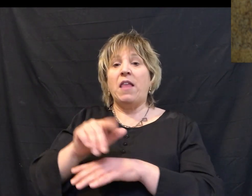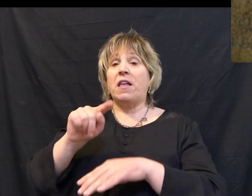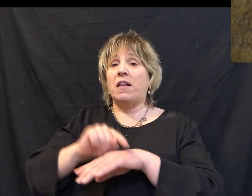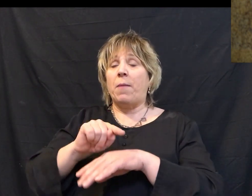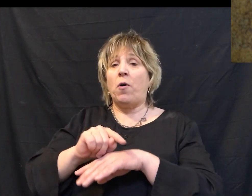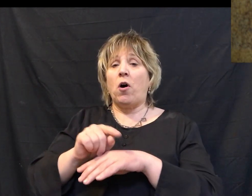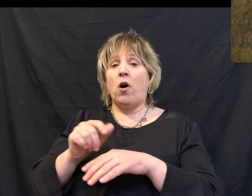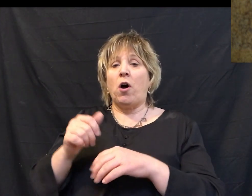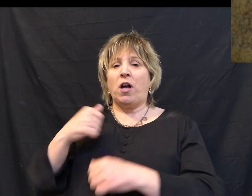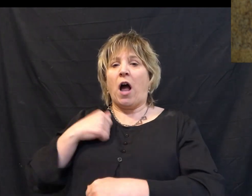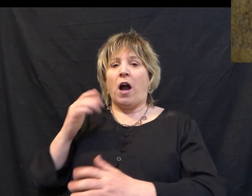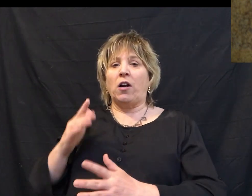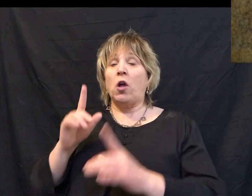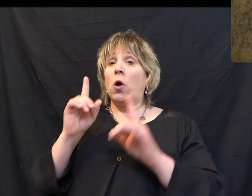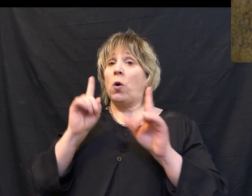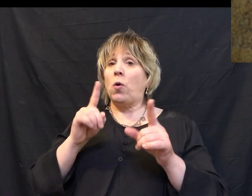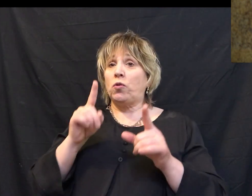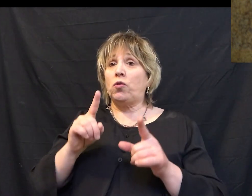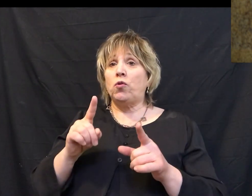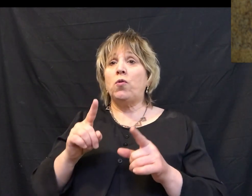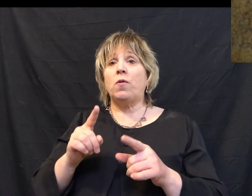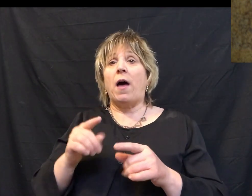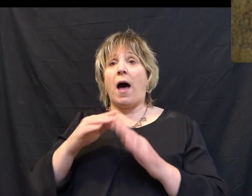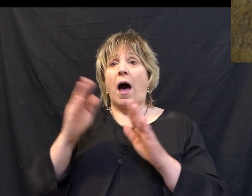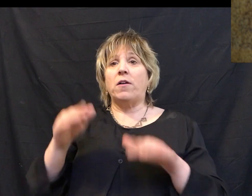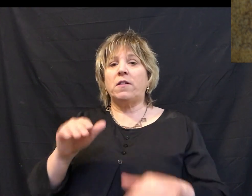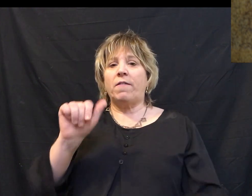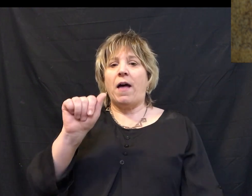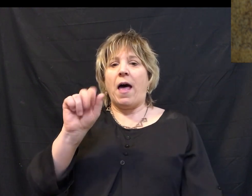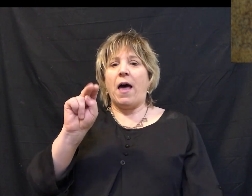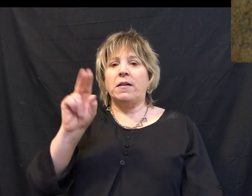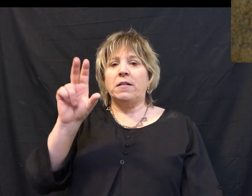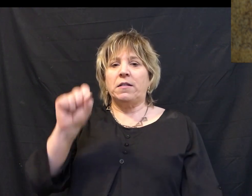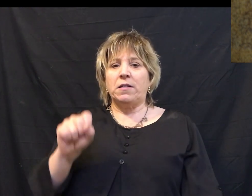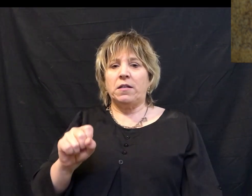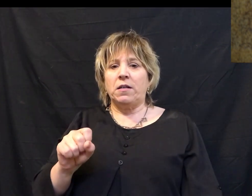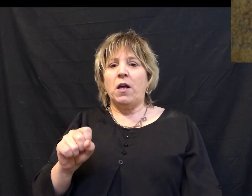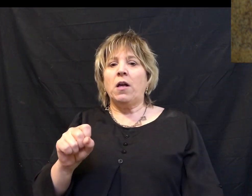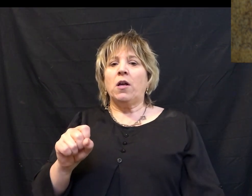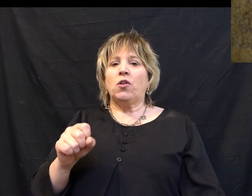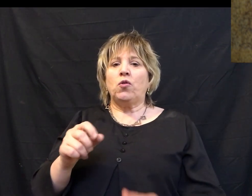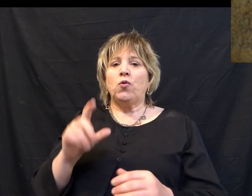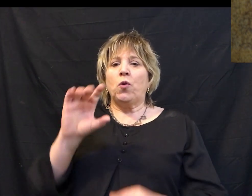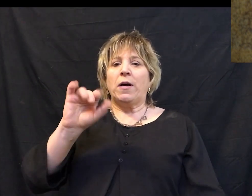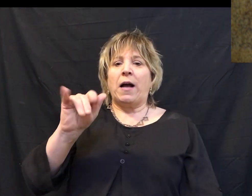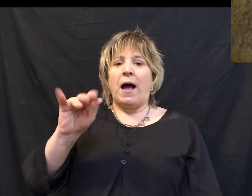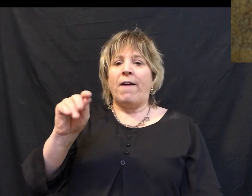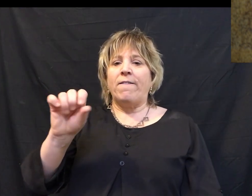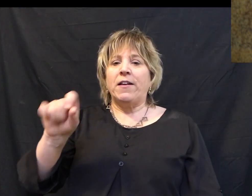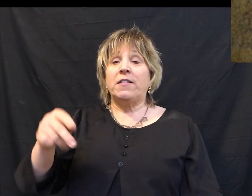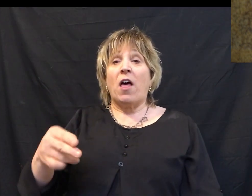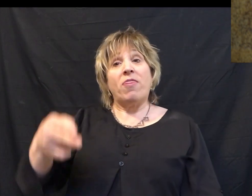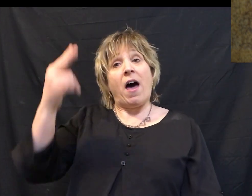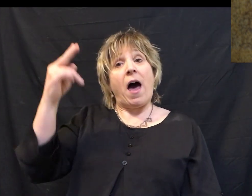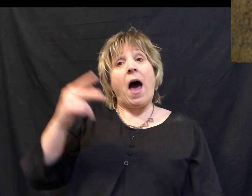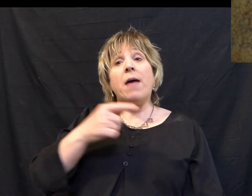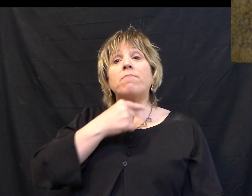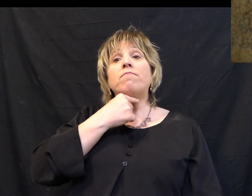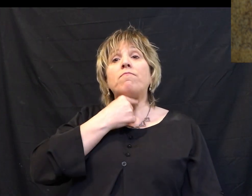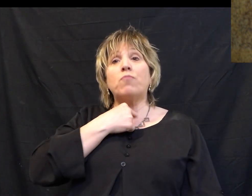guard leads Jesus to the house of Annas who immediately sent him to his son-in-law, Caiaphas, the high